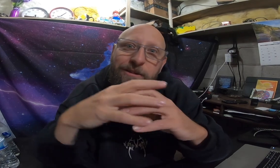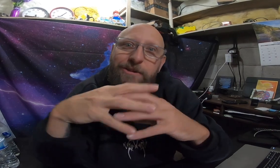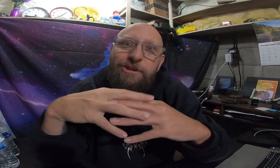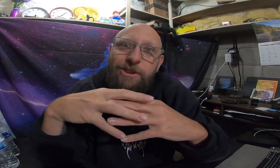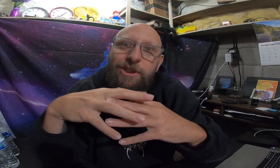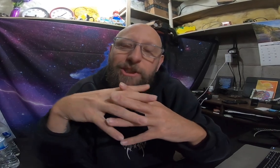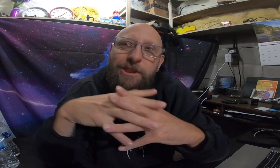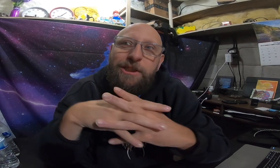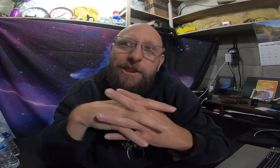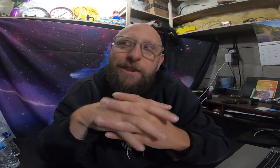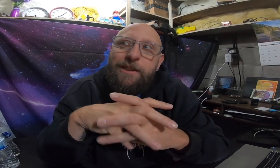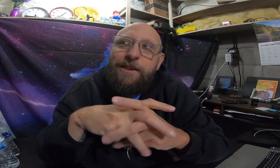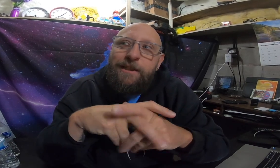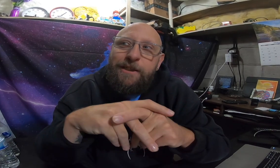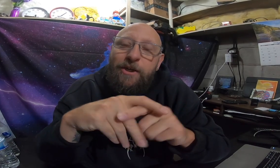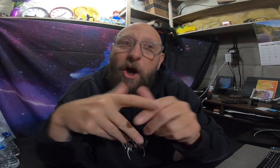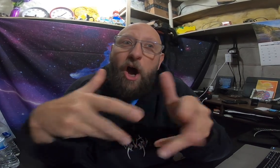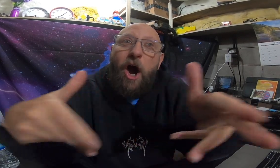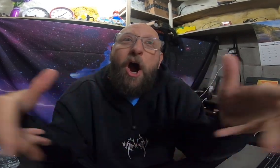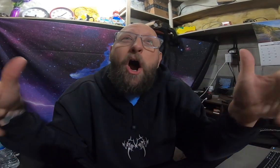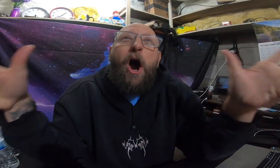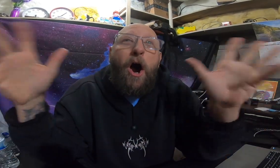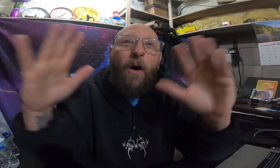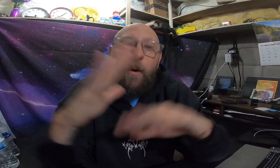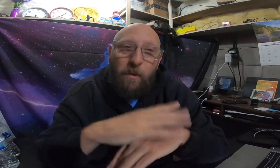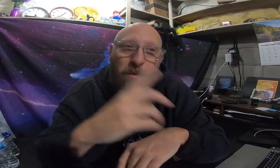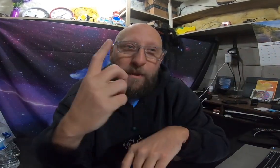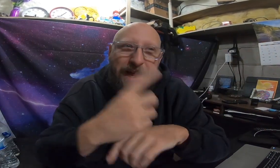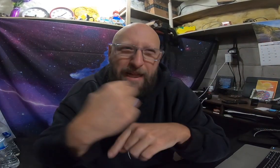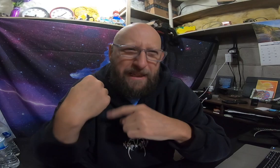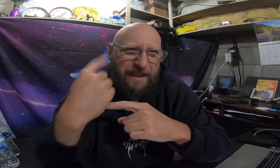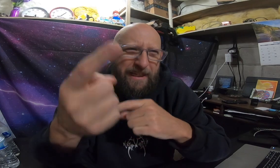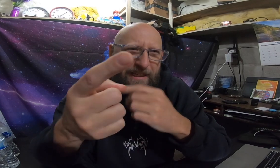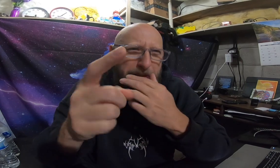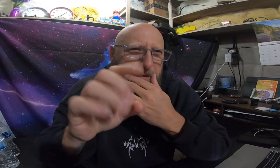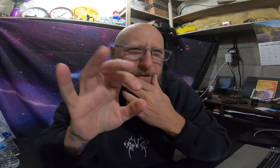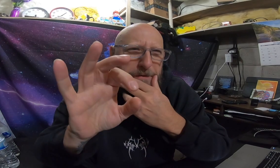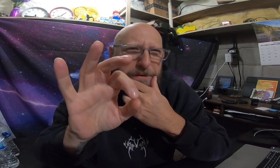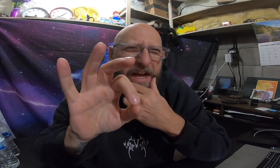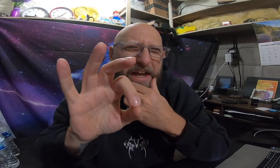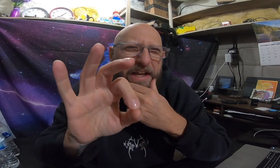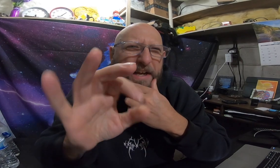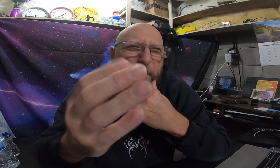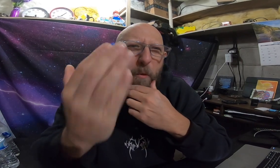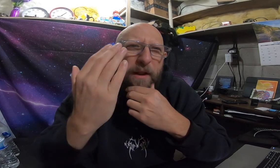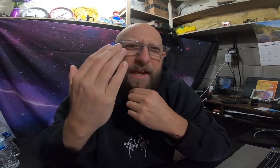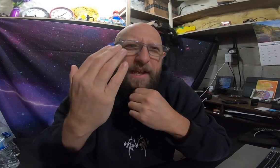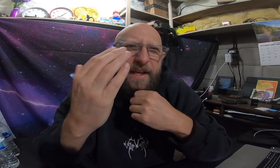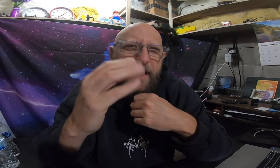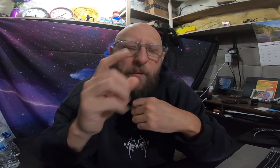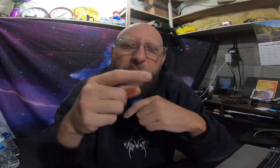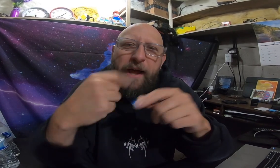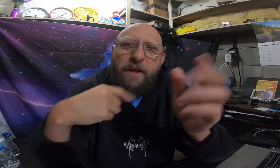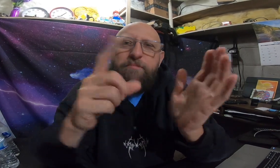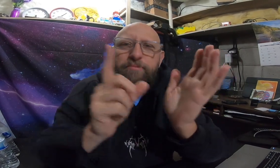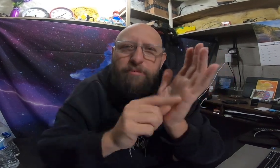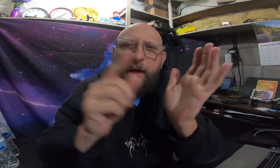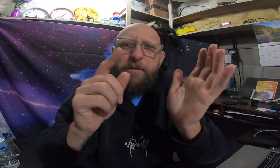all day since 9 in the morning, and when I plugged